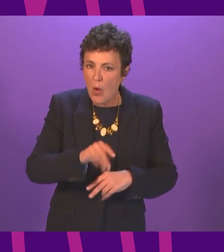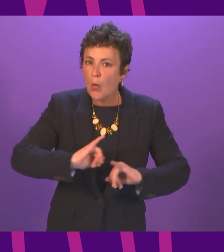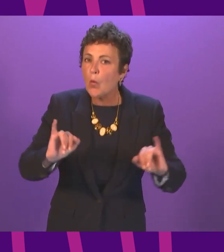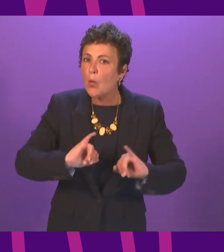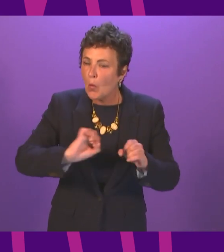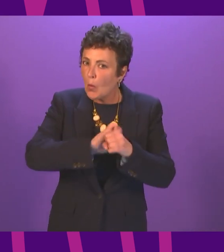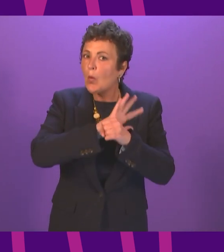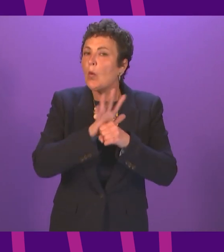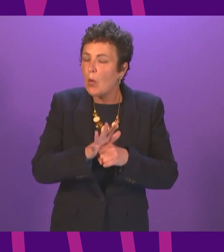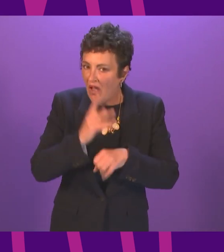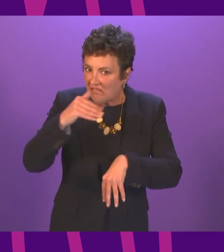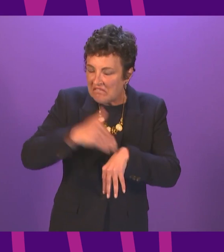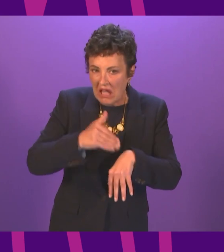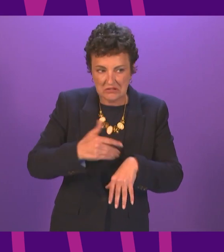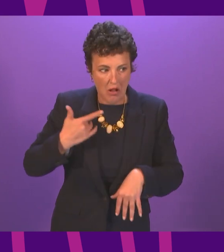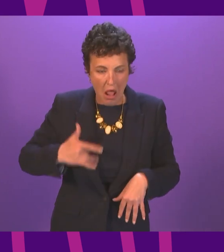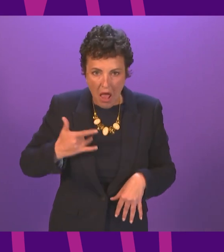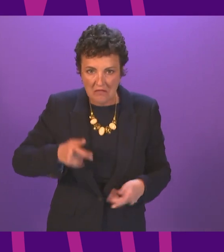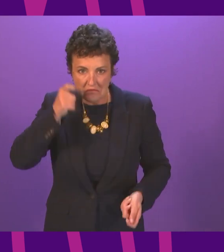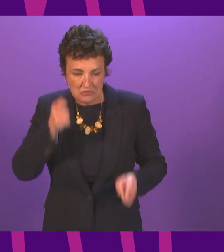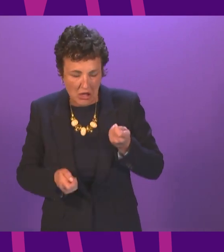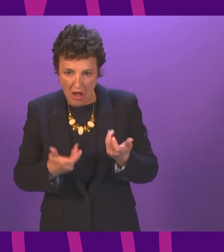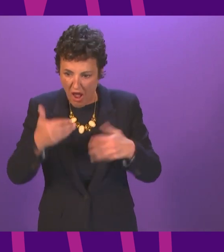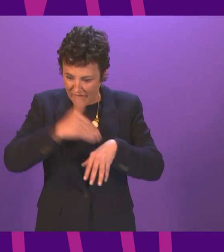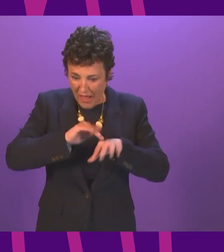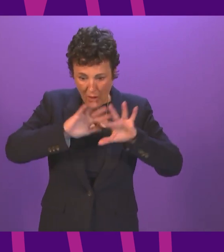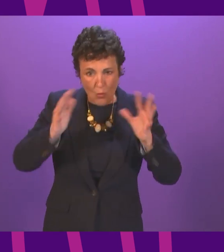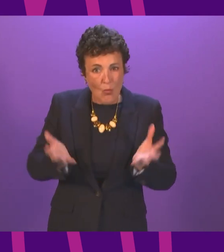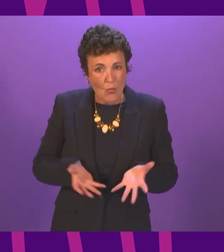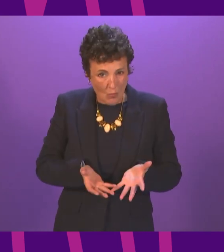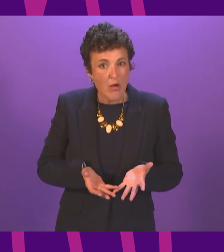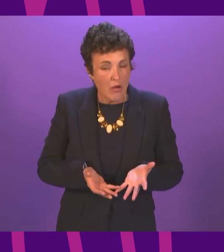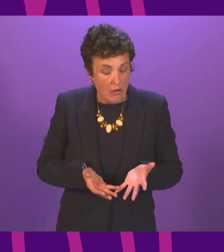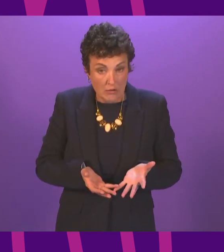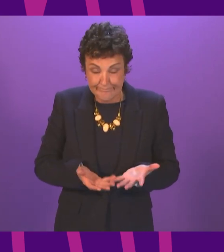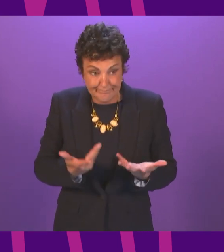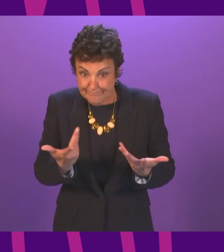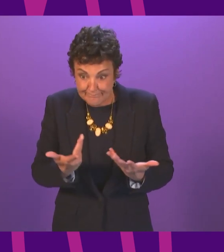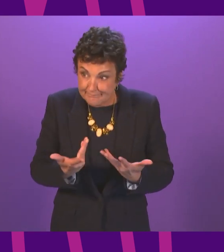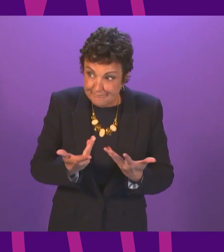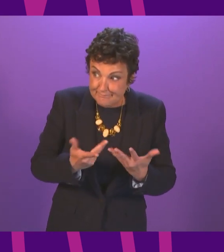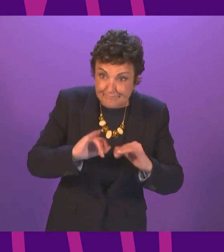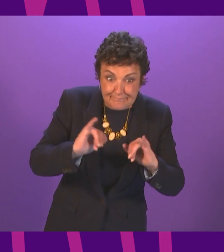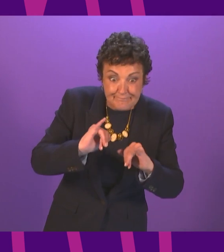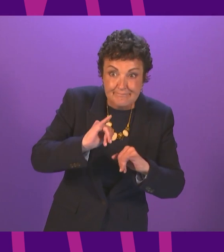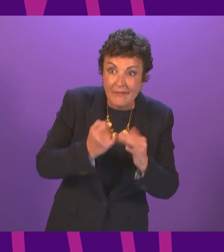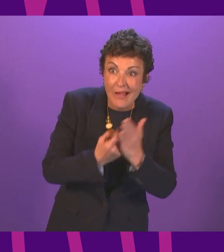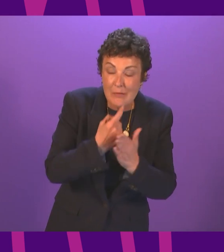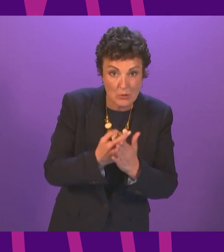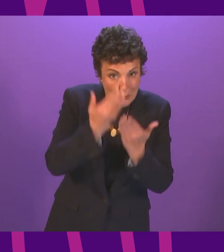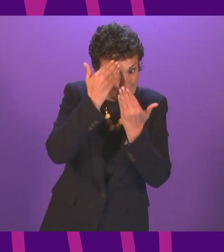changed our way of life and the global ramifications of which we can only guess at so far